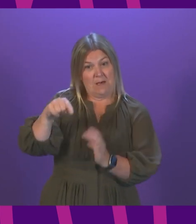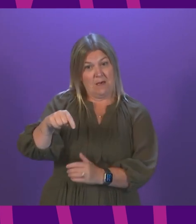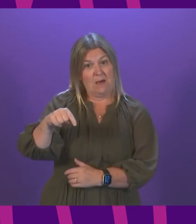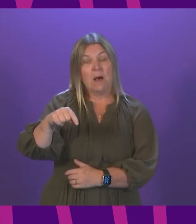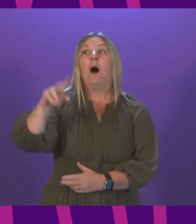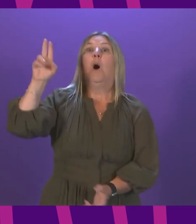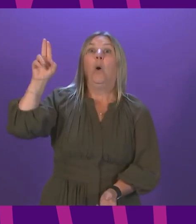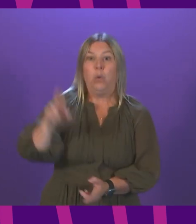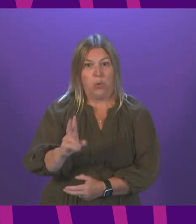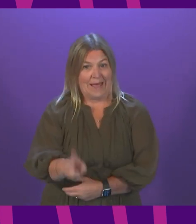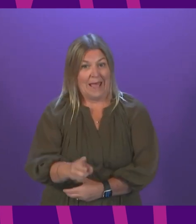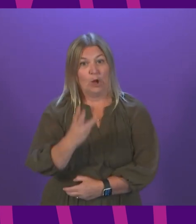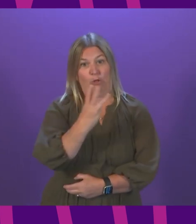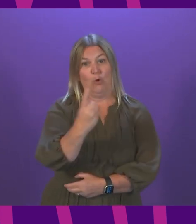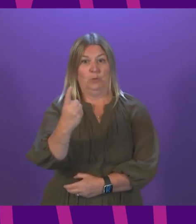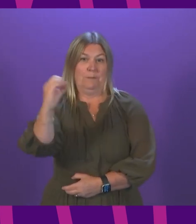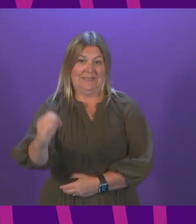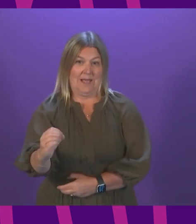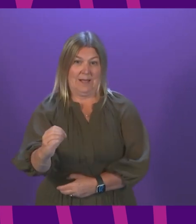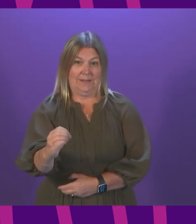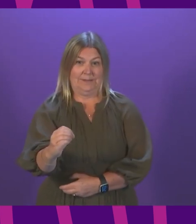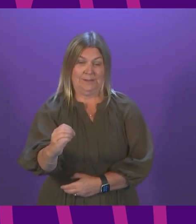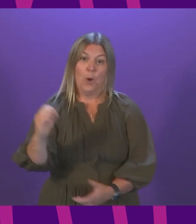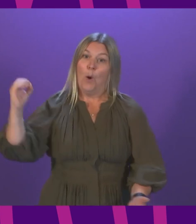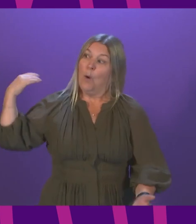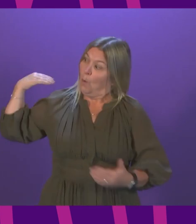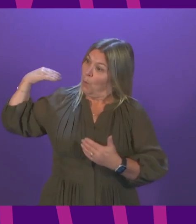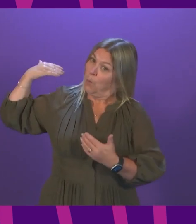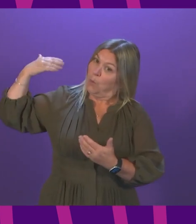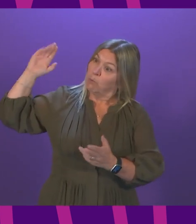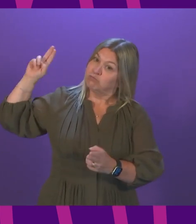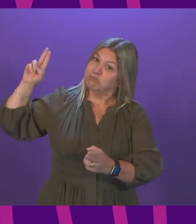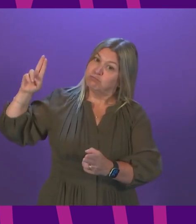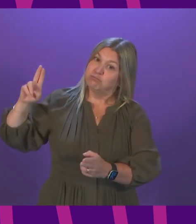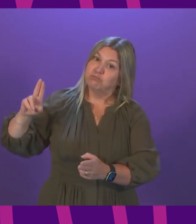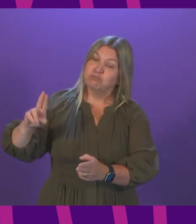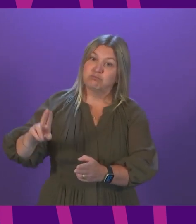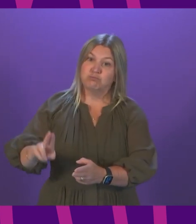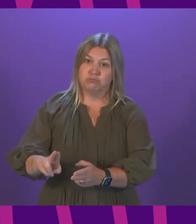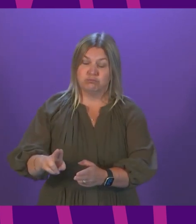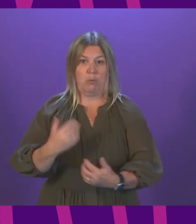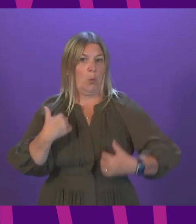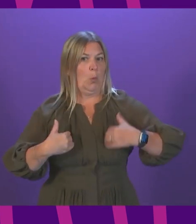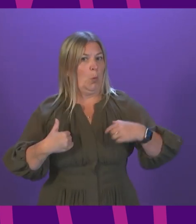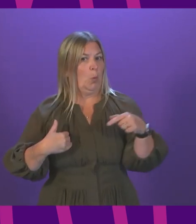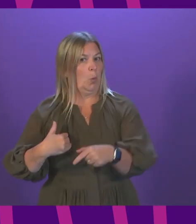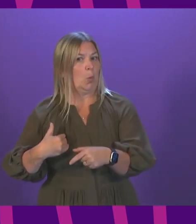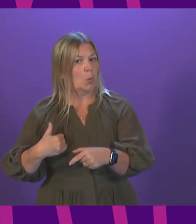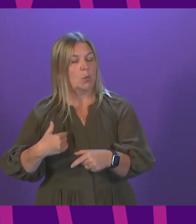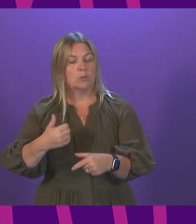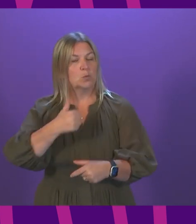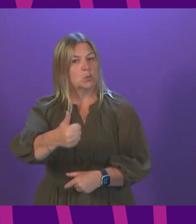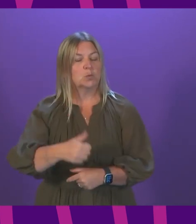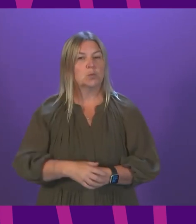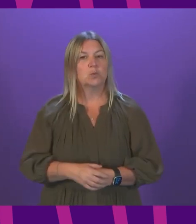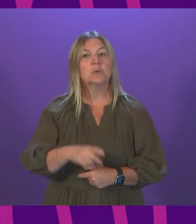fell further by 31 per cent. That is, of course, a very encouraging trend. In addition, and